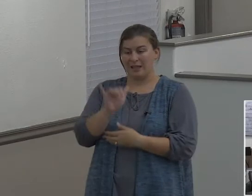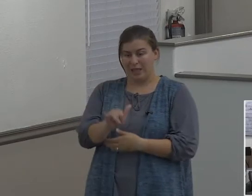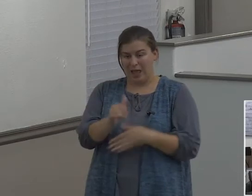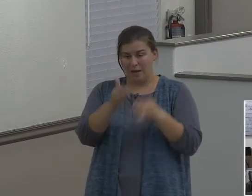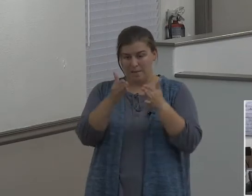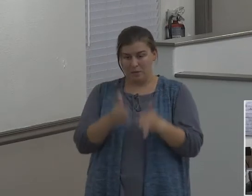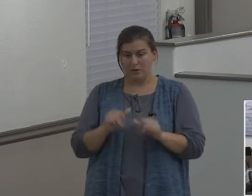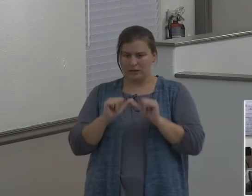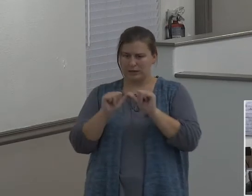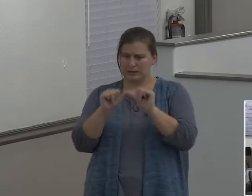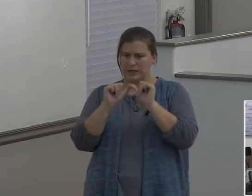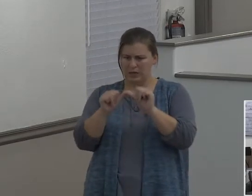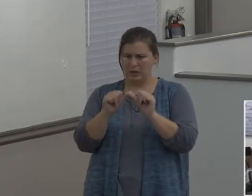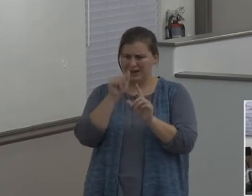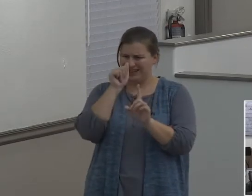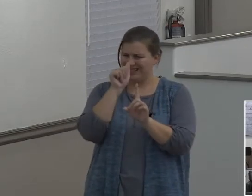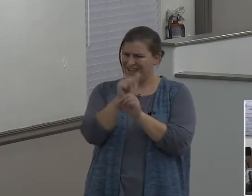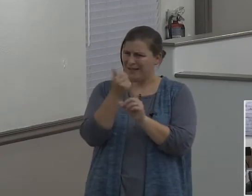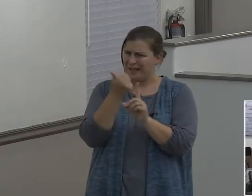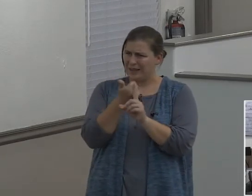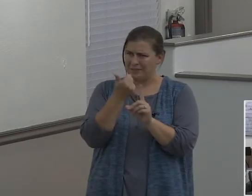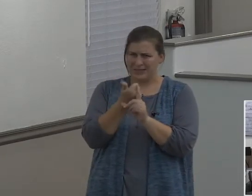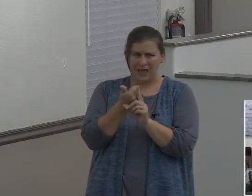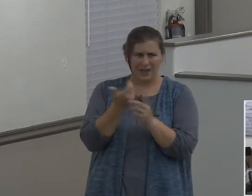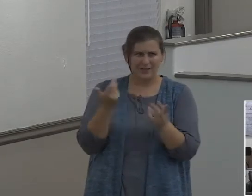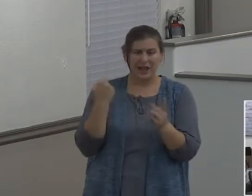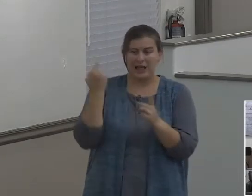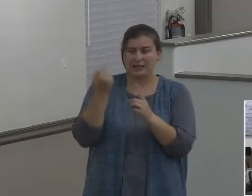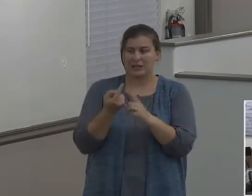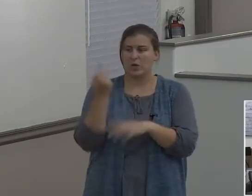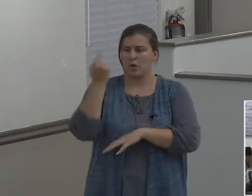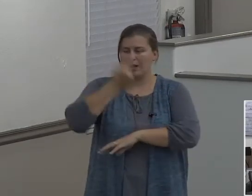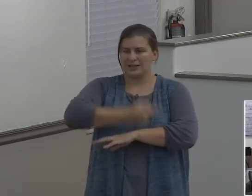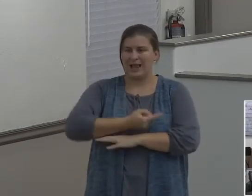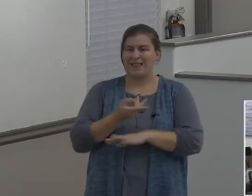game until one day they go into eternity.